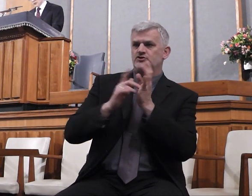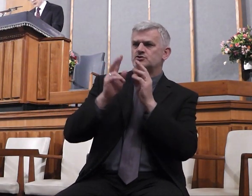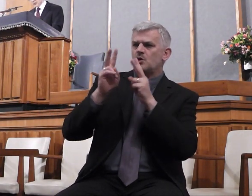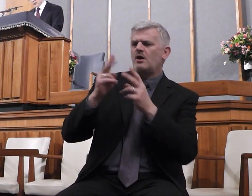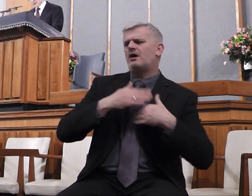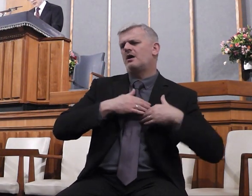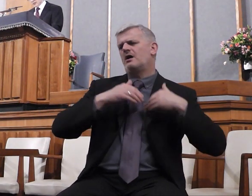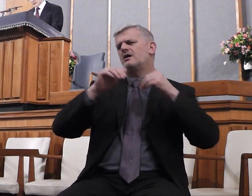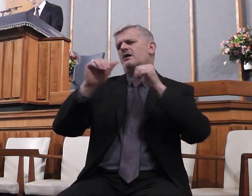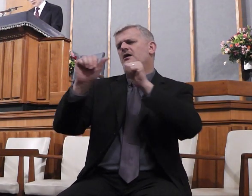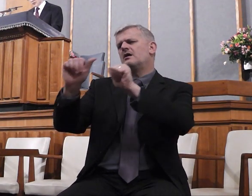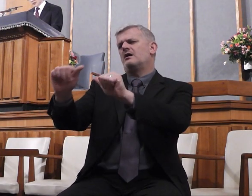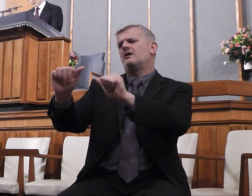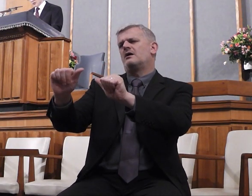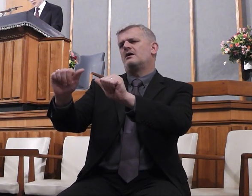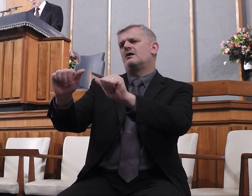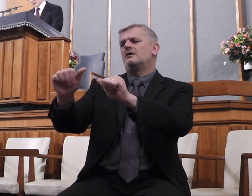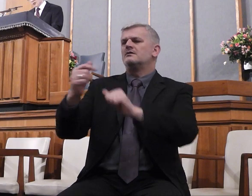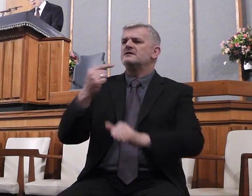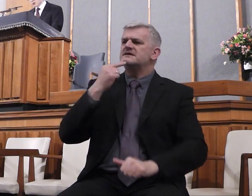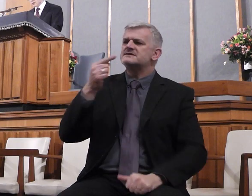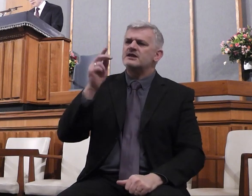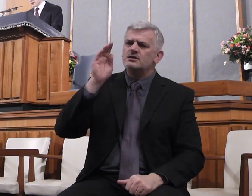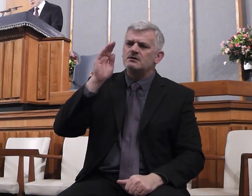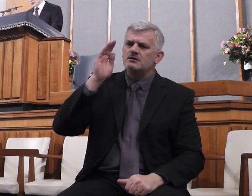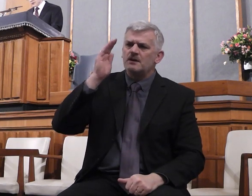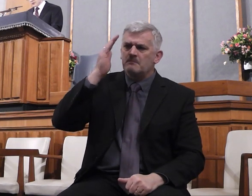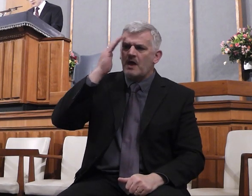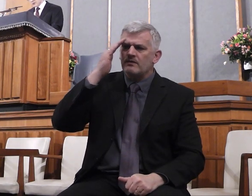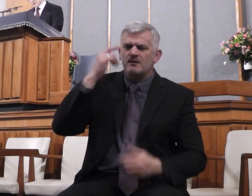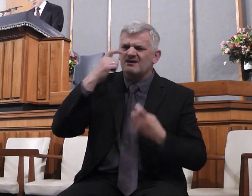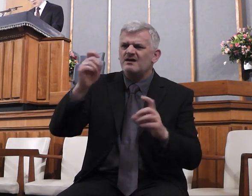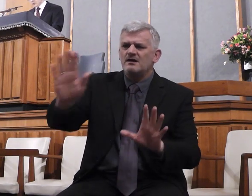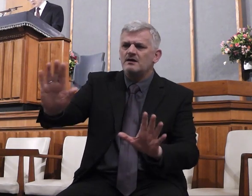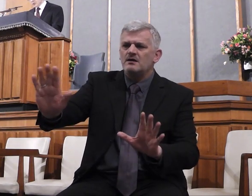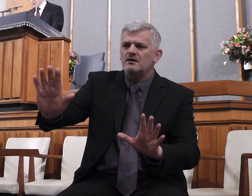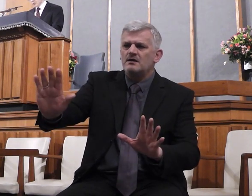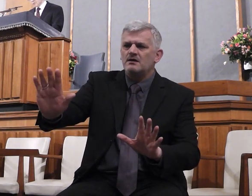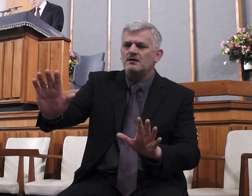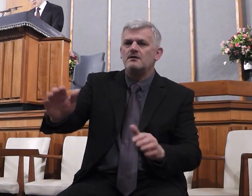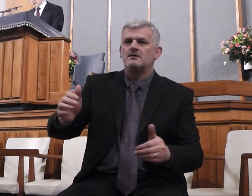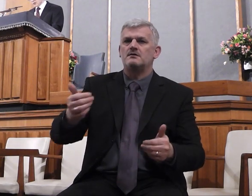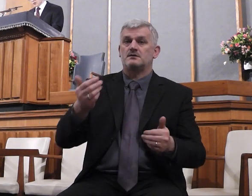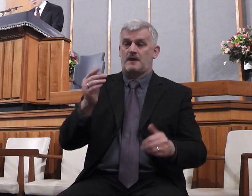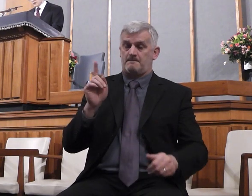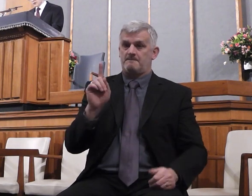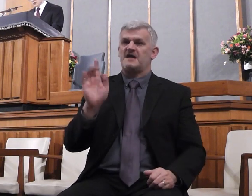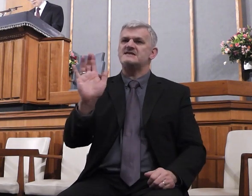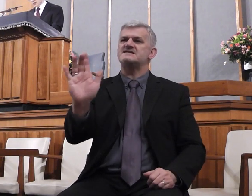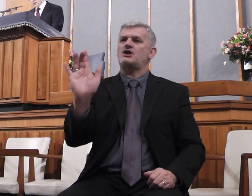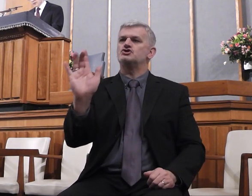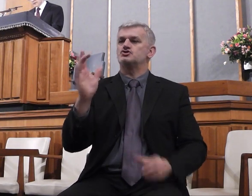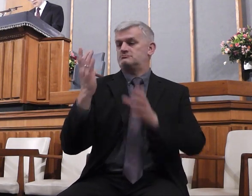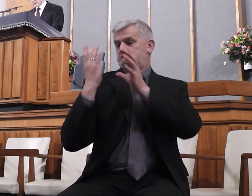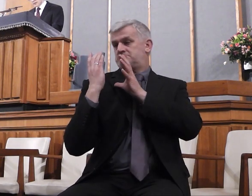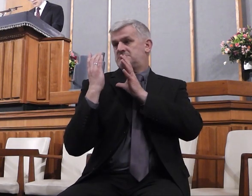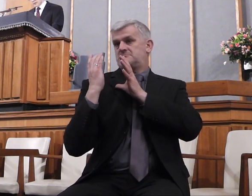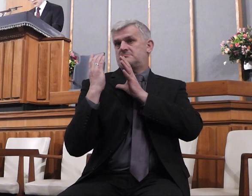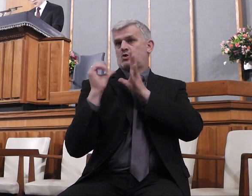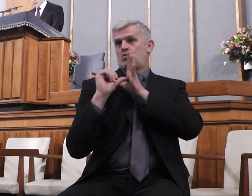on her, and said unto her, Weep not. And he came, and touched the bear, and they